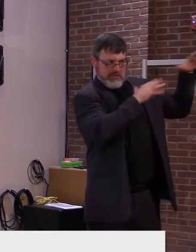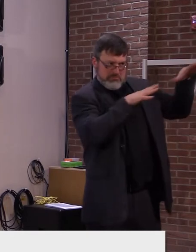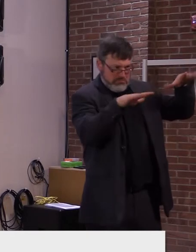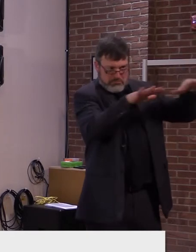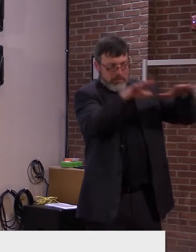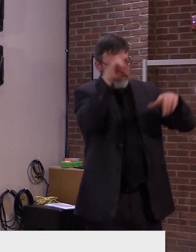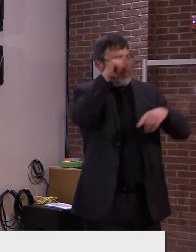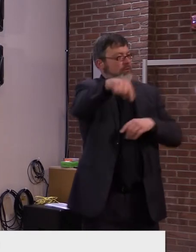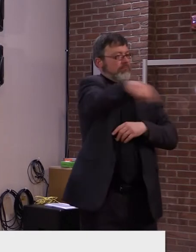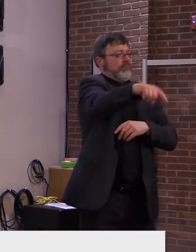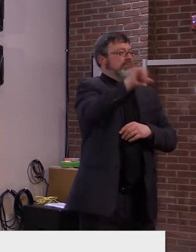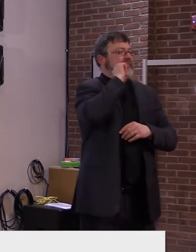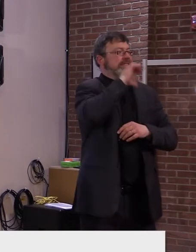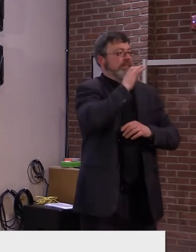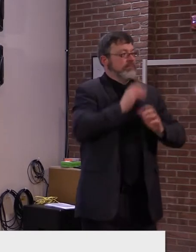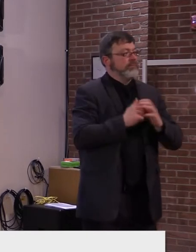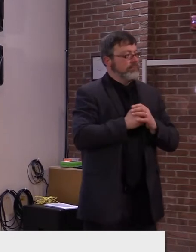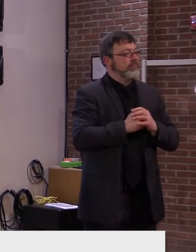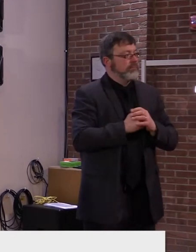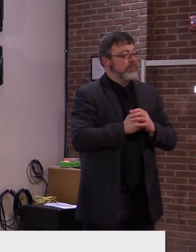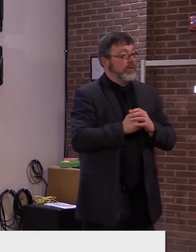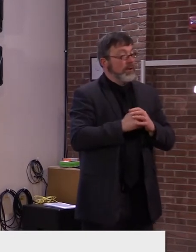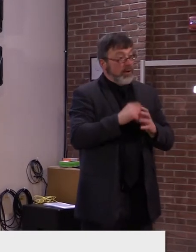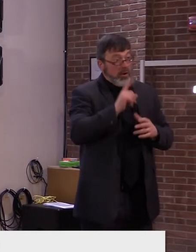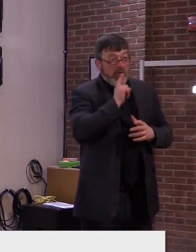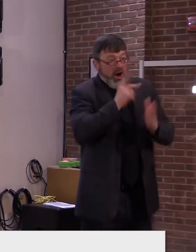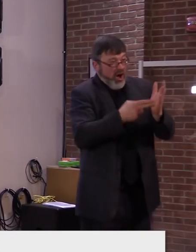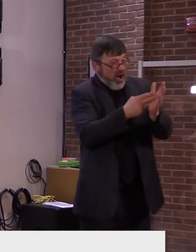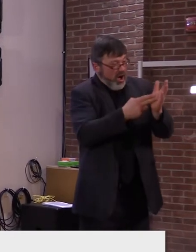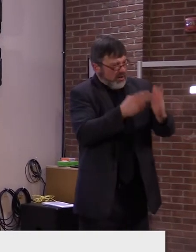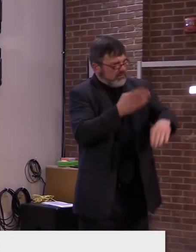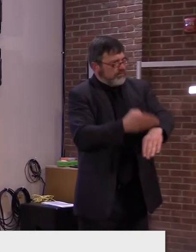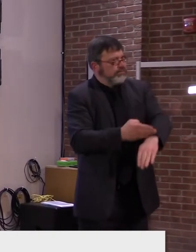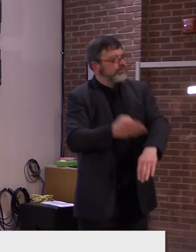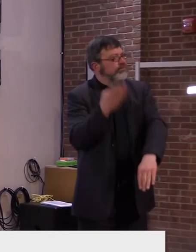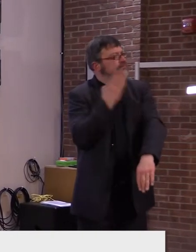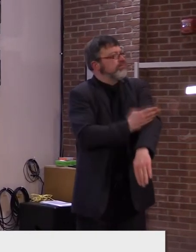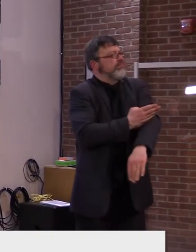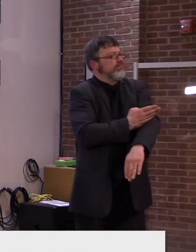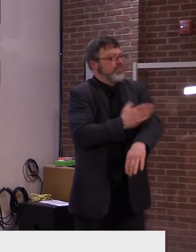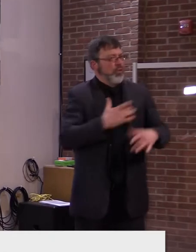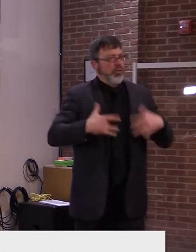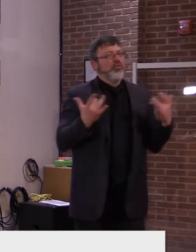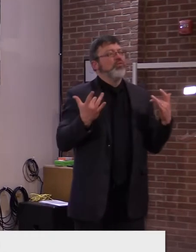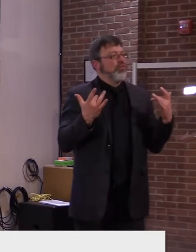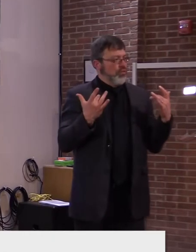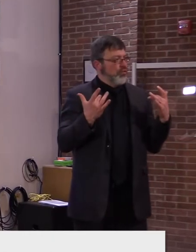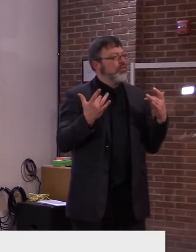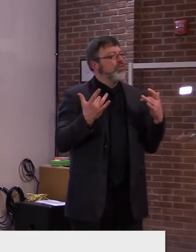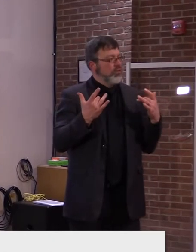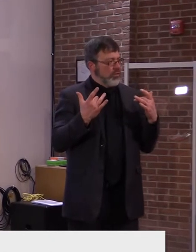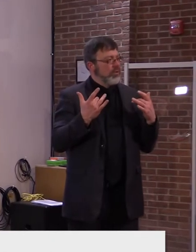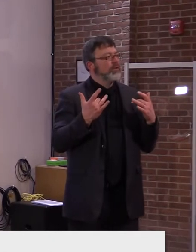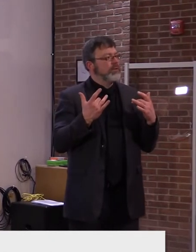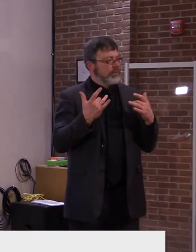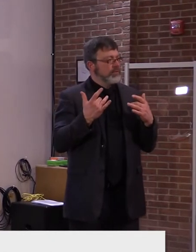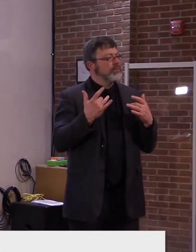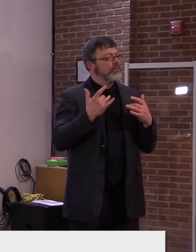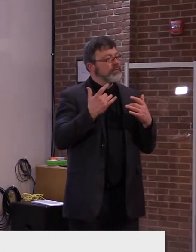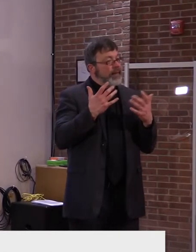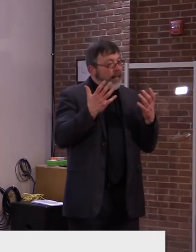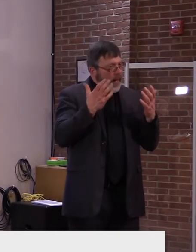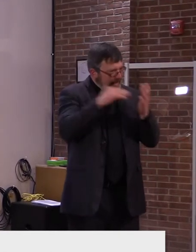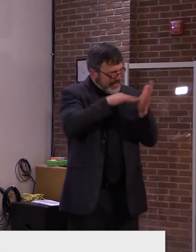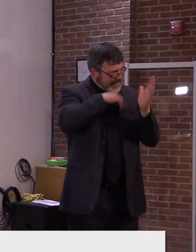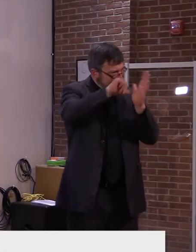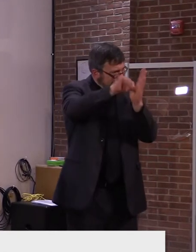but it's also important to maintain necessary safety precautions such as wearing masks, hand washing and keeping a six